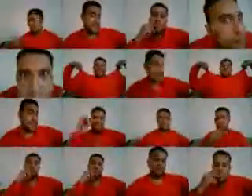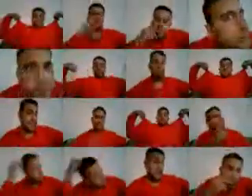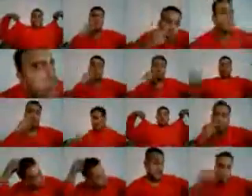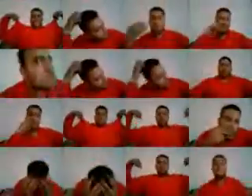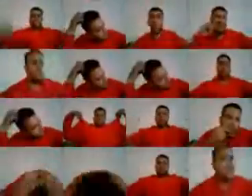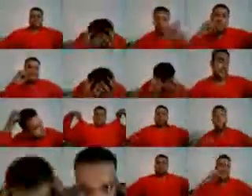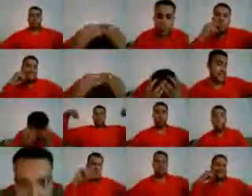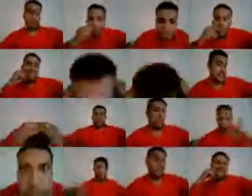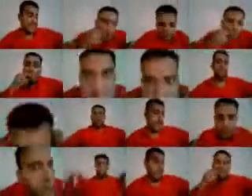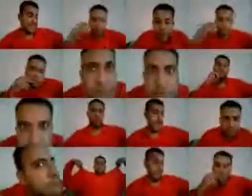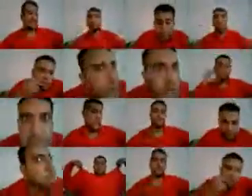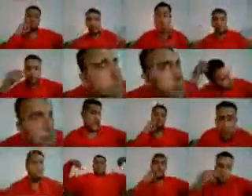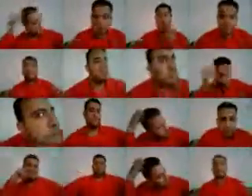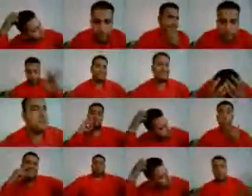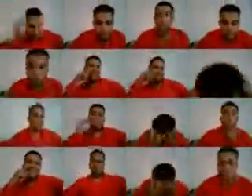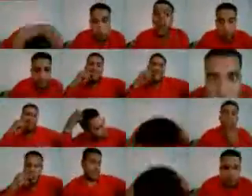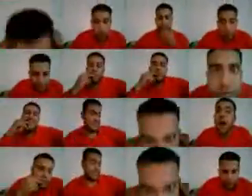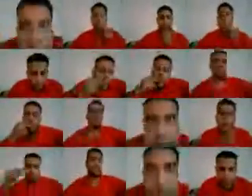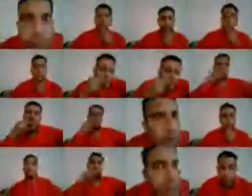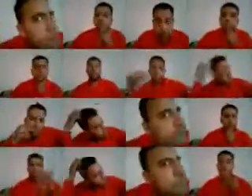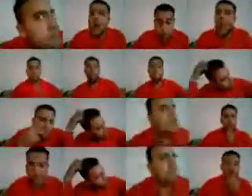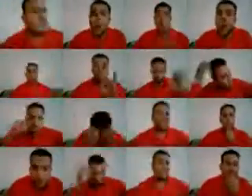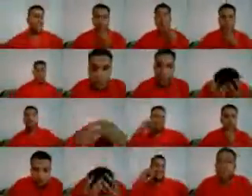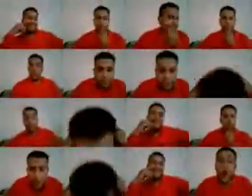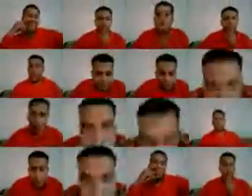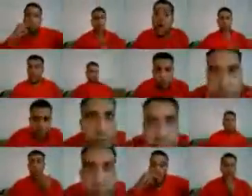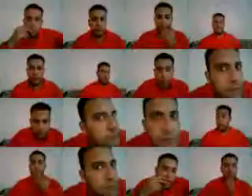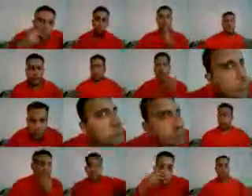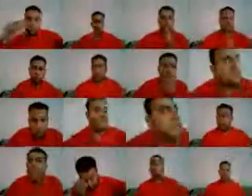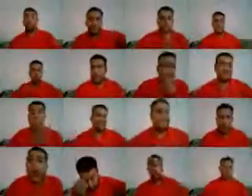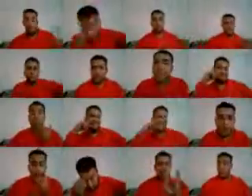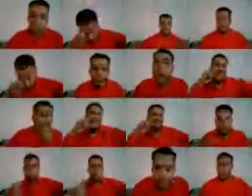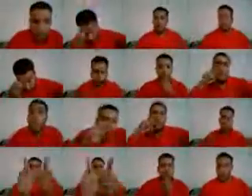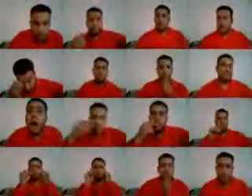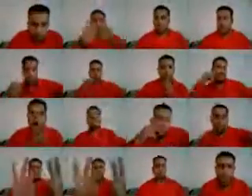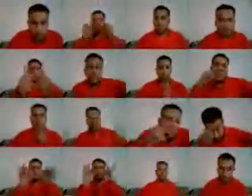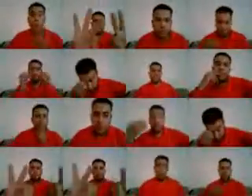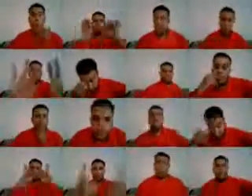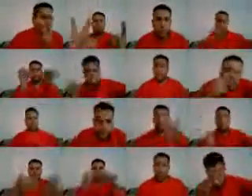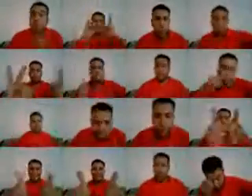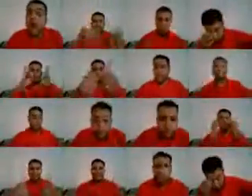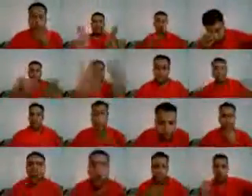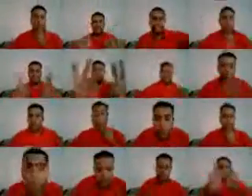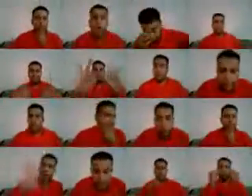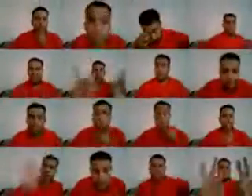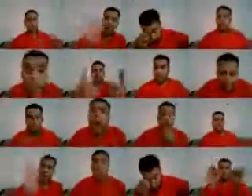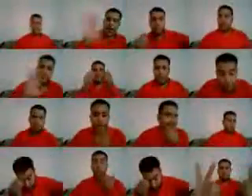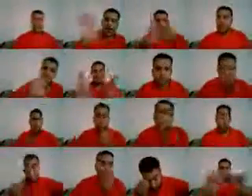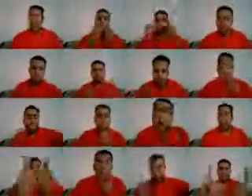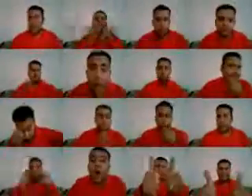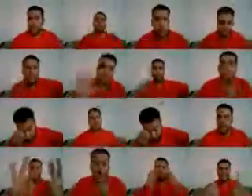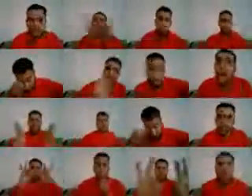That's what we're talking about. My father's marriage. He's missing for my person because he might get to the one. Do you want to do this for a one?